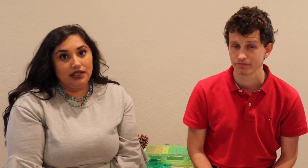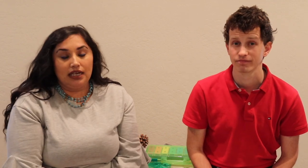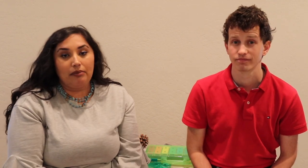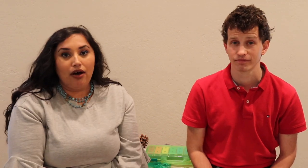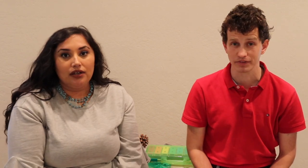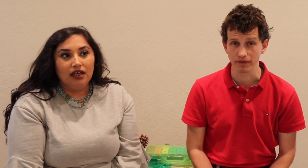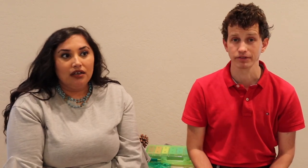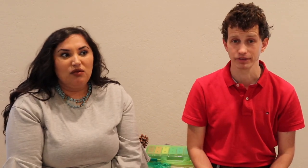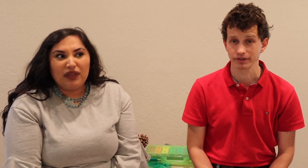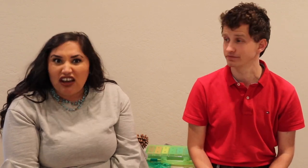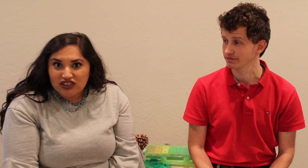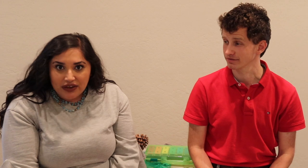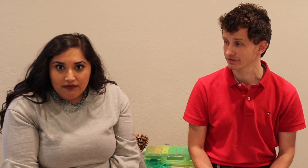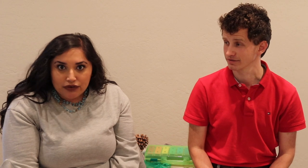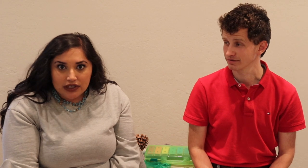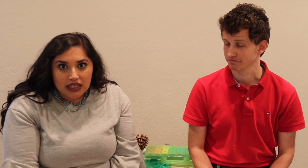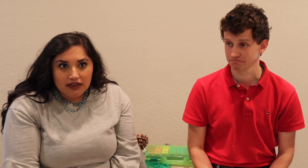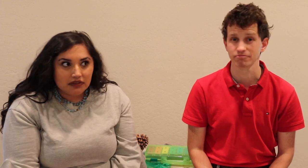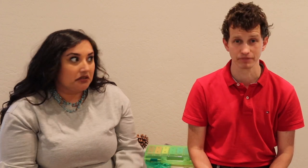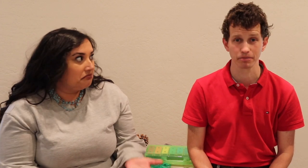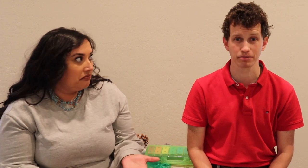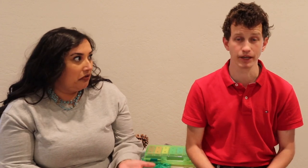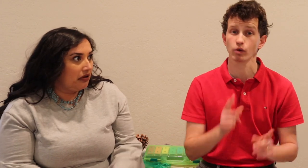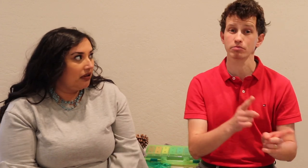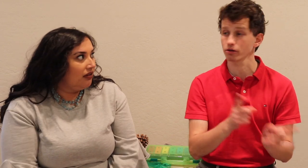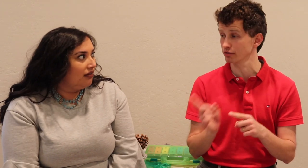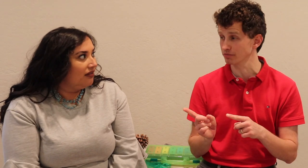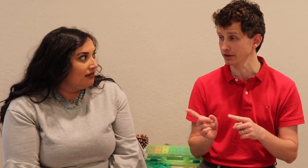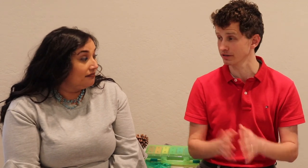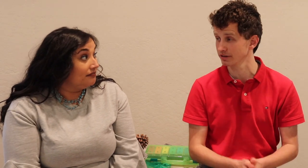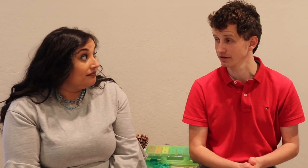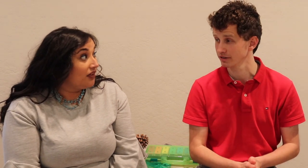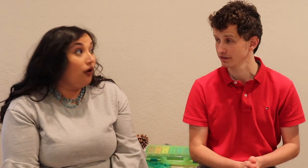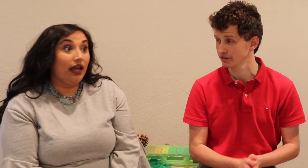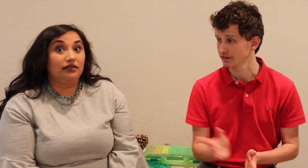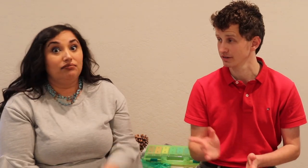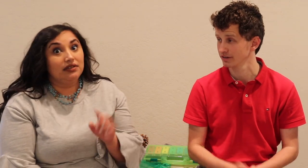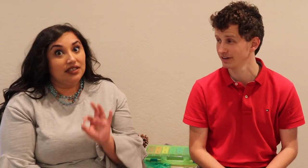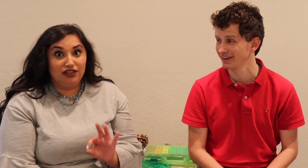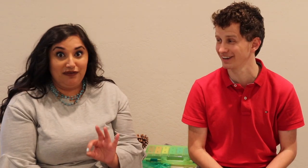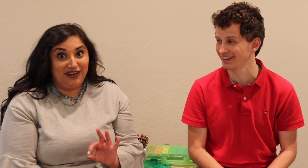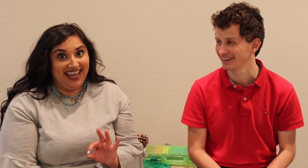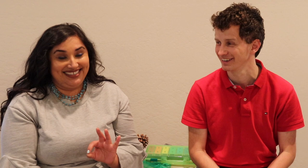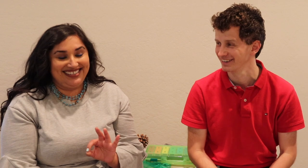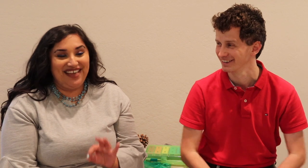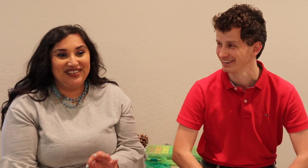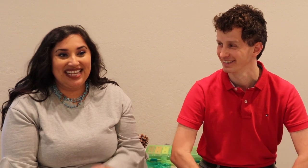we sing about? Definitely. Will they also eat fruits and leaves? Yep, and one more important point. Oh yes, please don't forget to emphasize